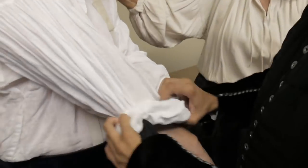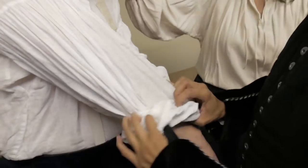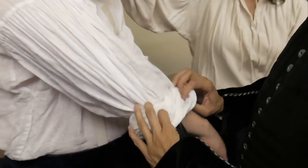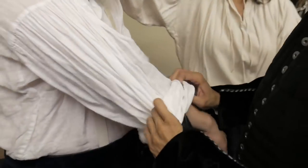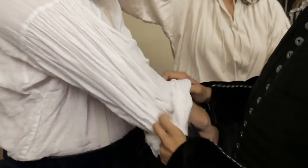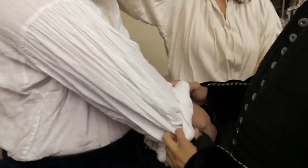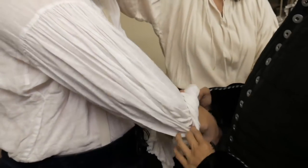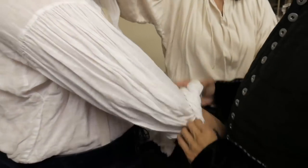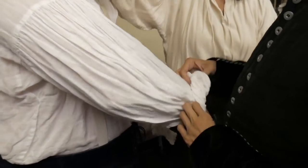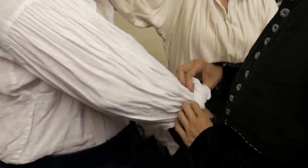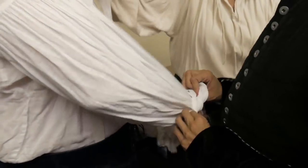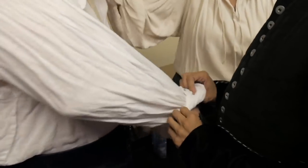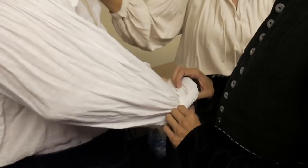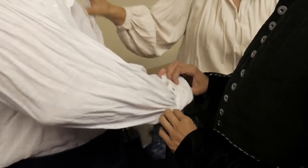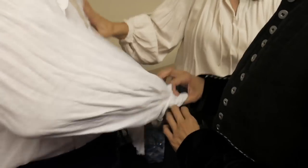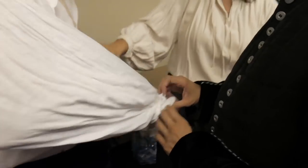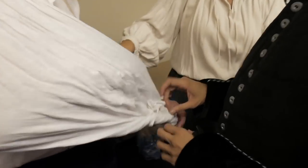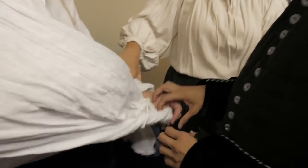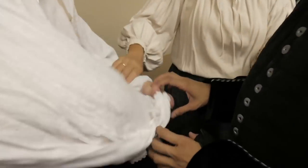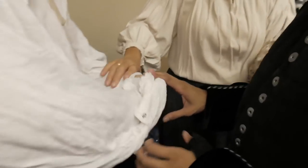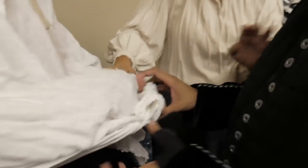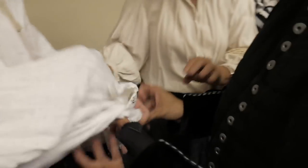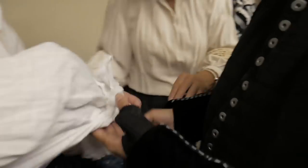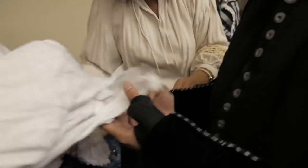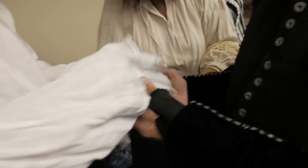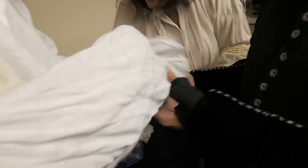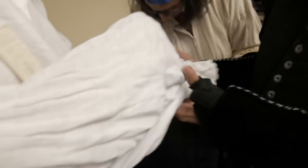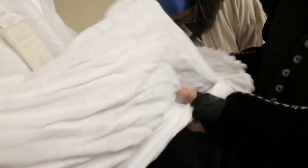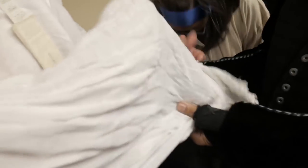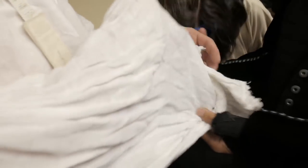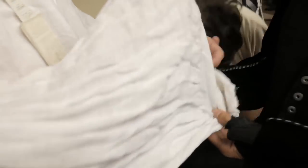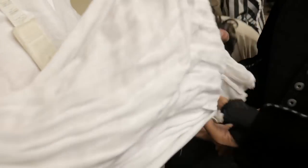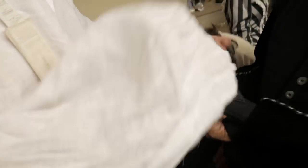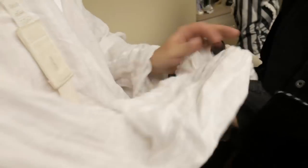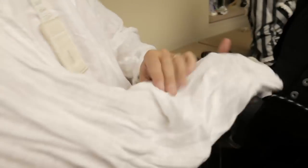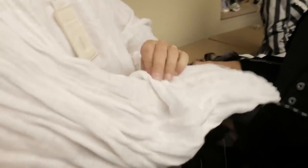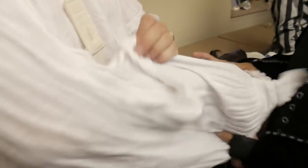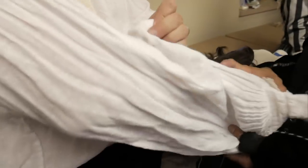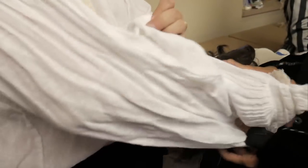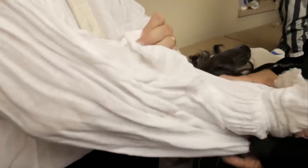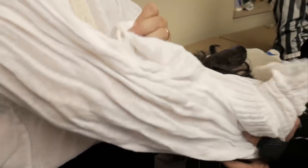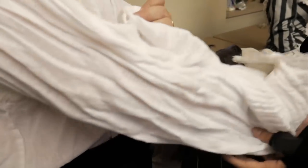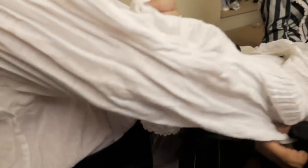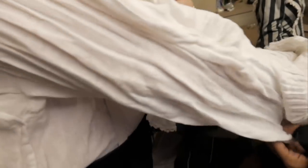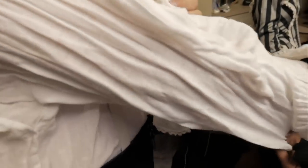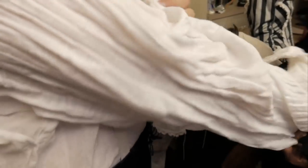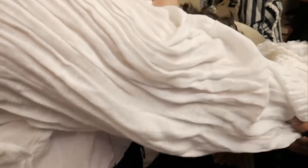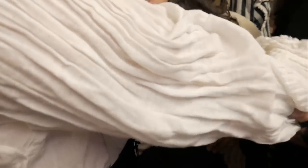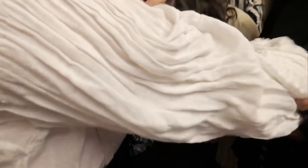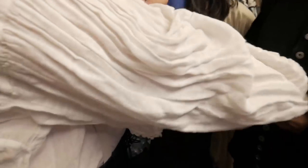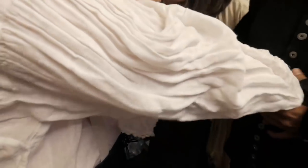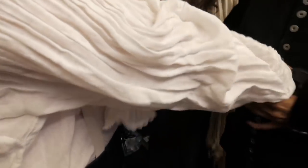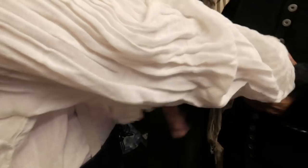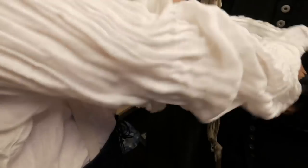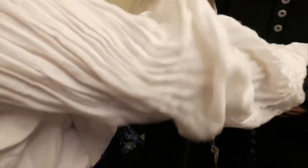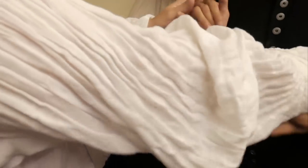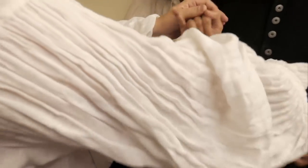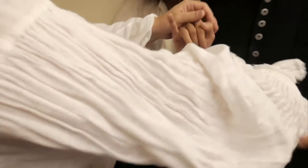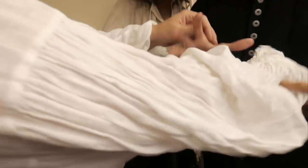Seattle Repertory Theatre generously loaned costumes that could provide tactile access to visual information about the early modern